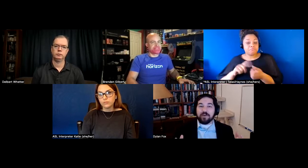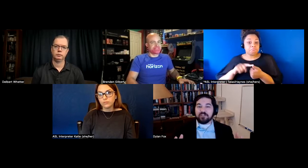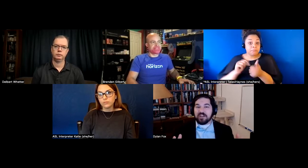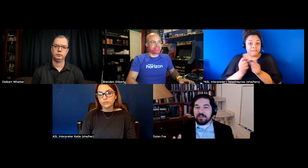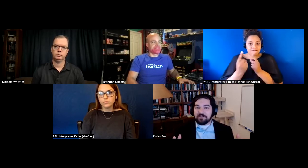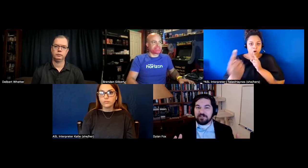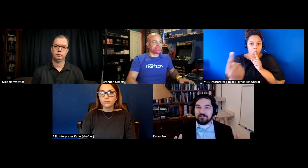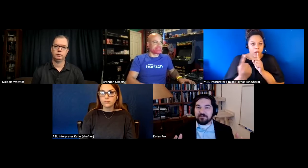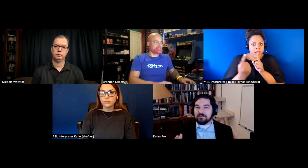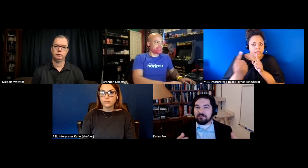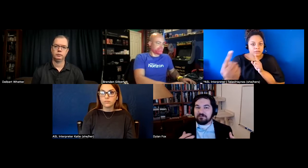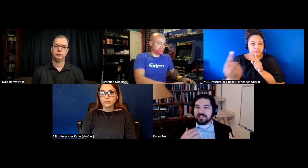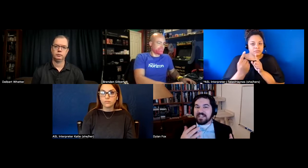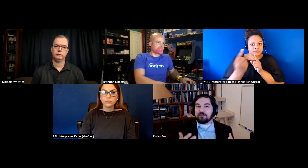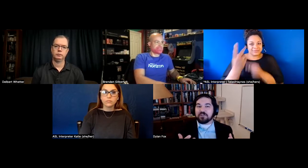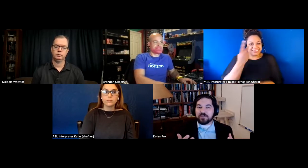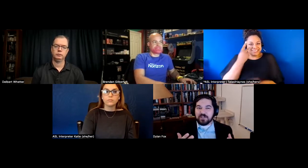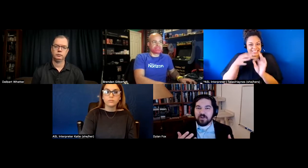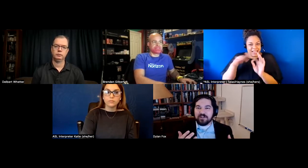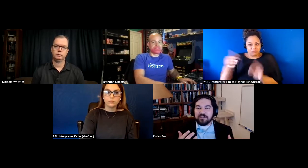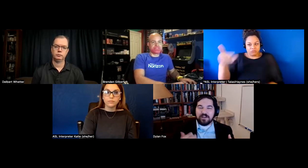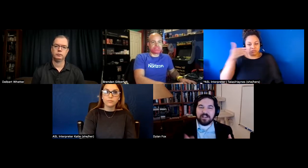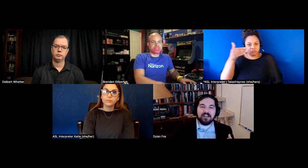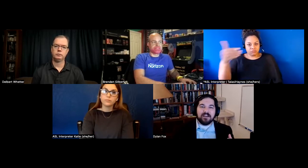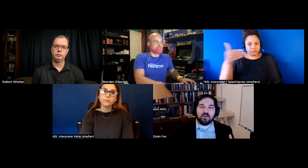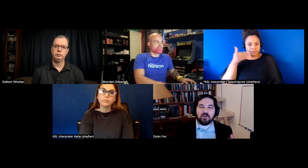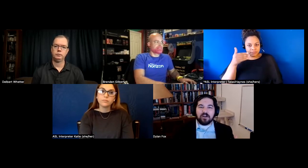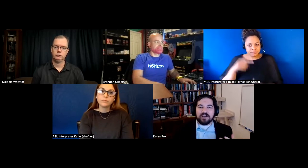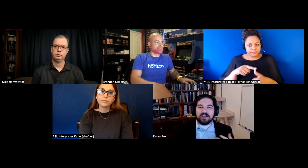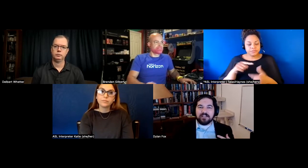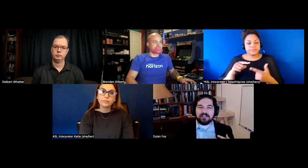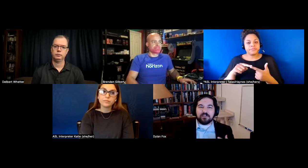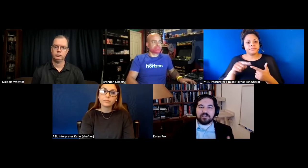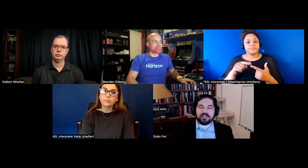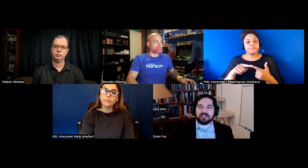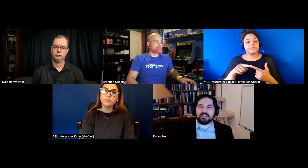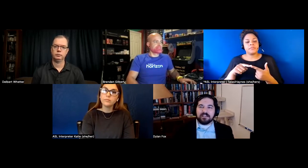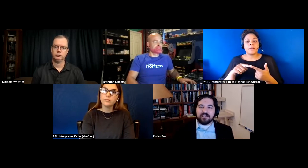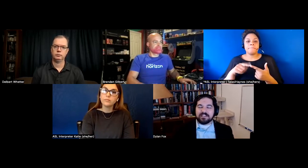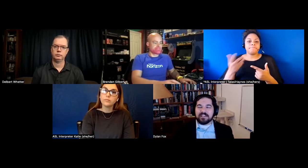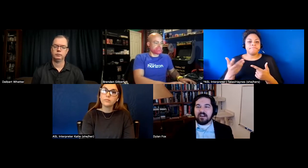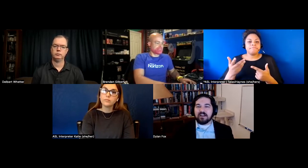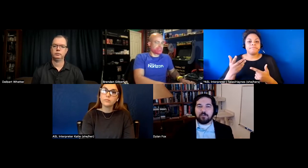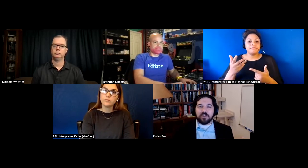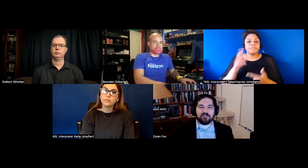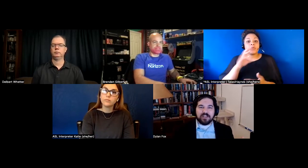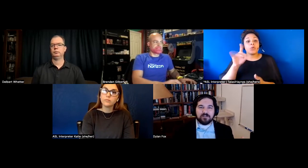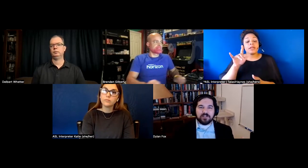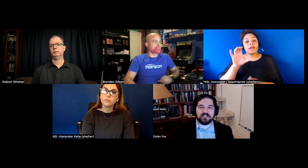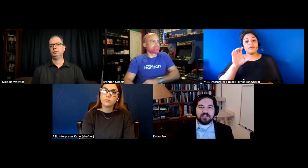should i be able to see captions for someone right or you know there's the things like the cocktail party effect which is if